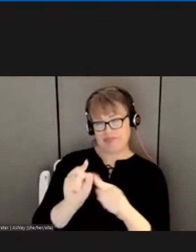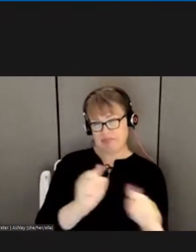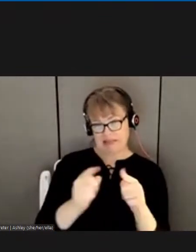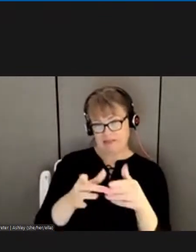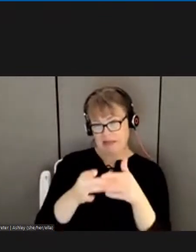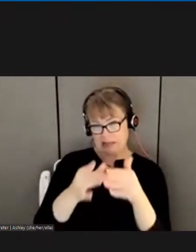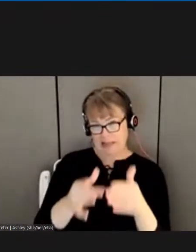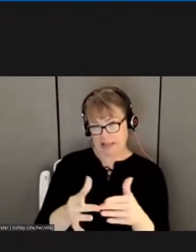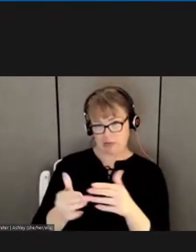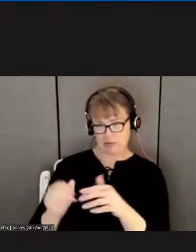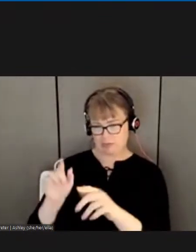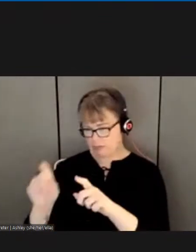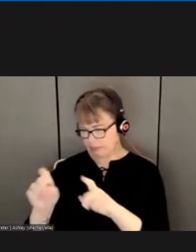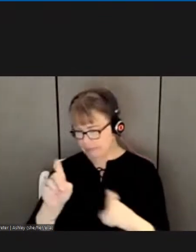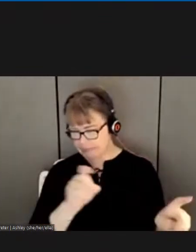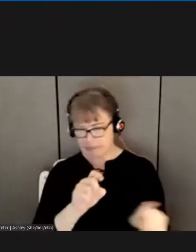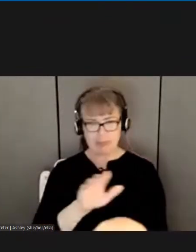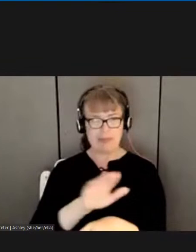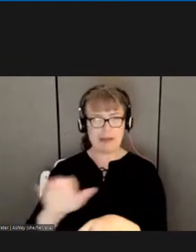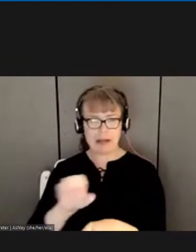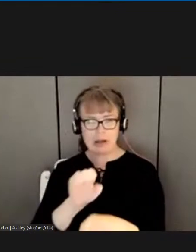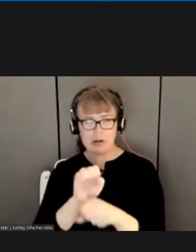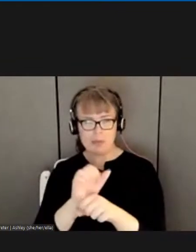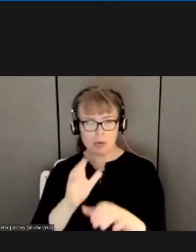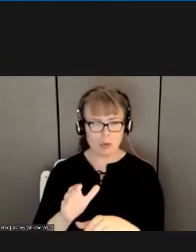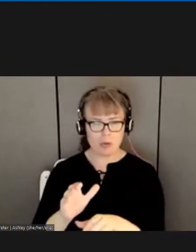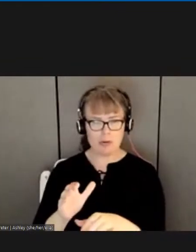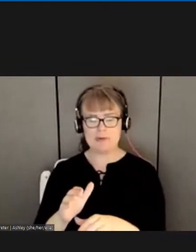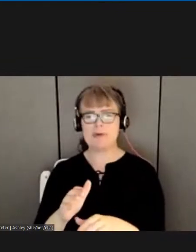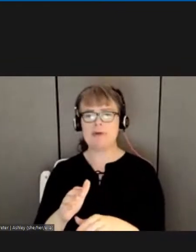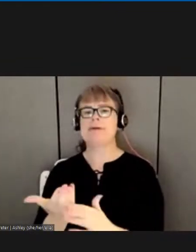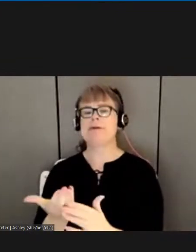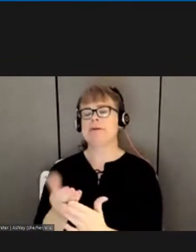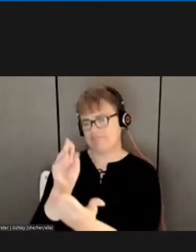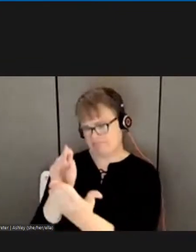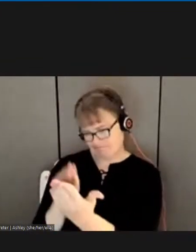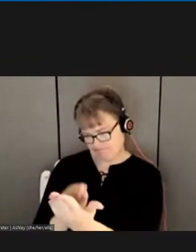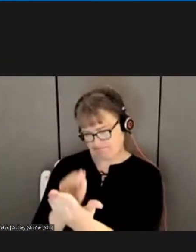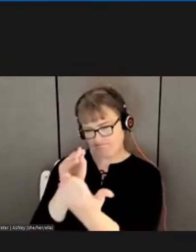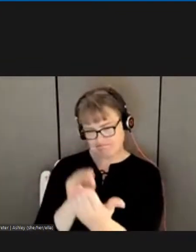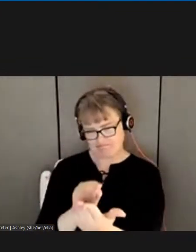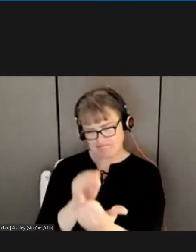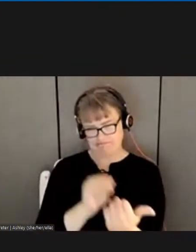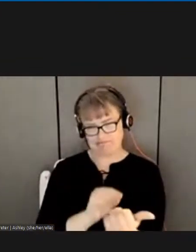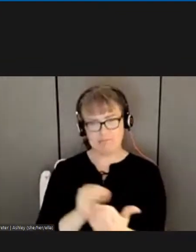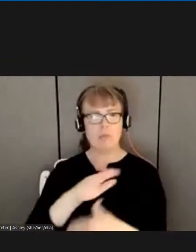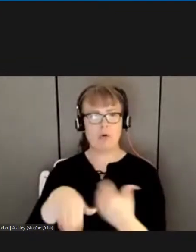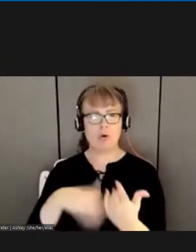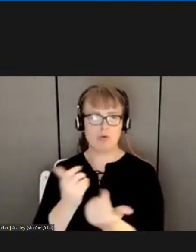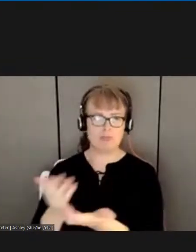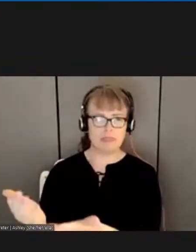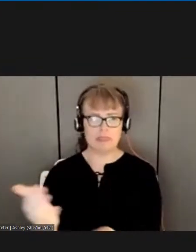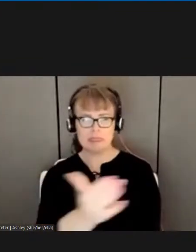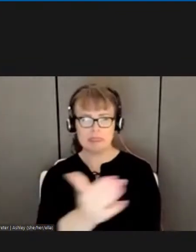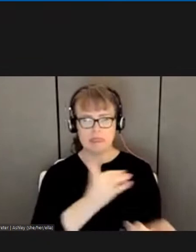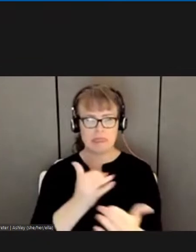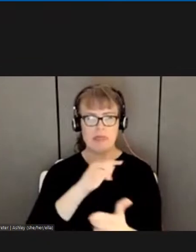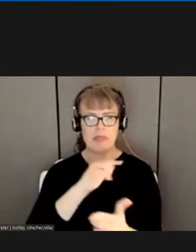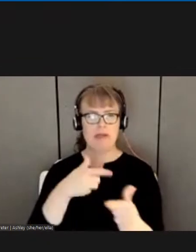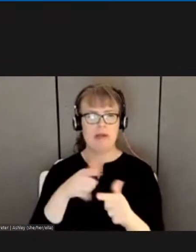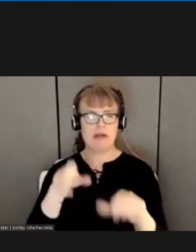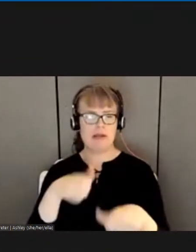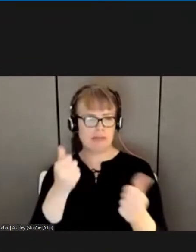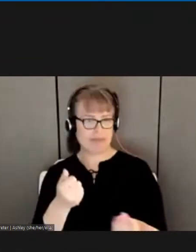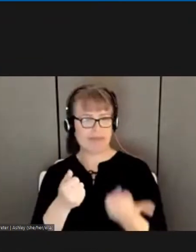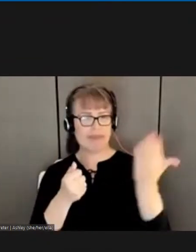And we've implemented those into proposals. We reviewed all of the issues. We prioritize the issues.